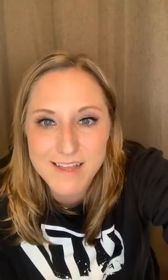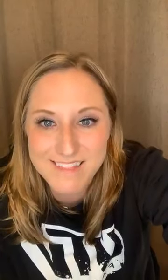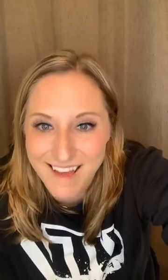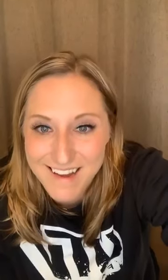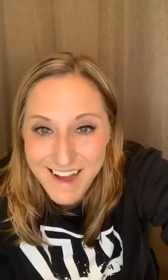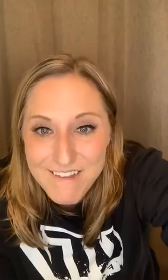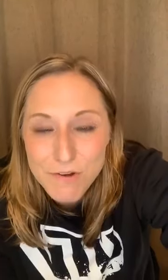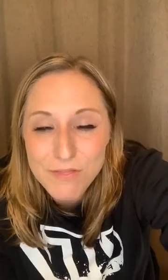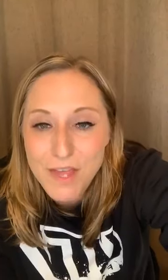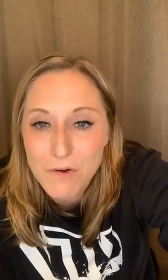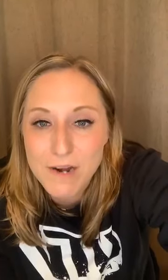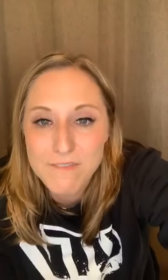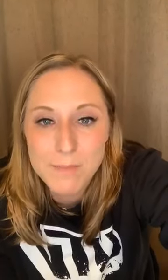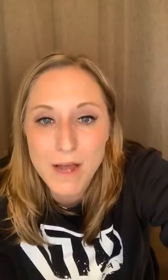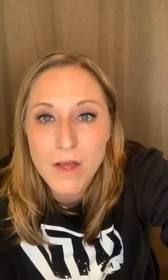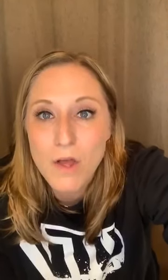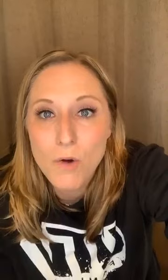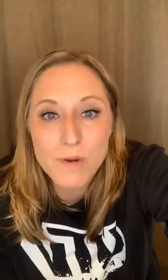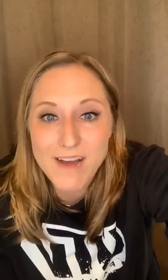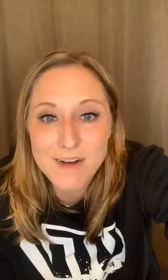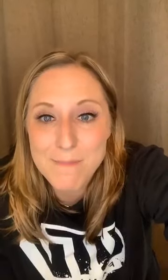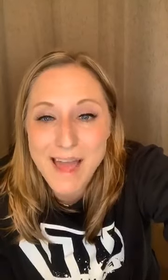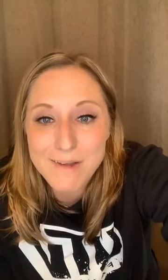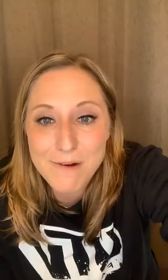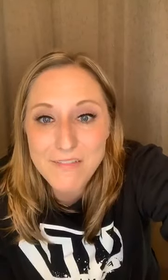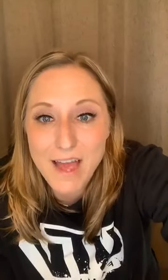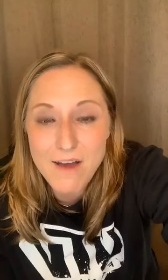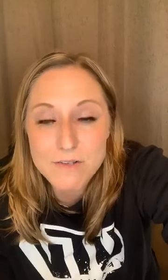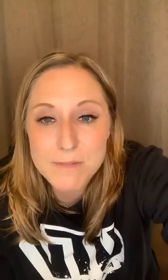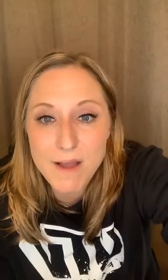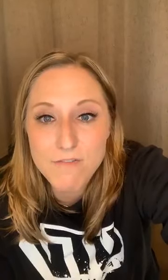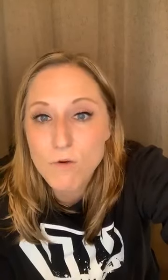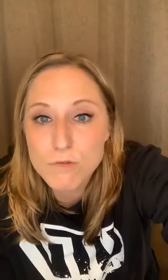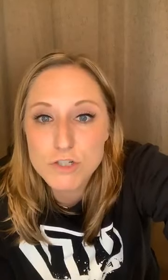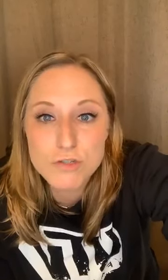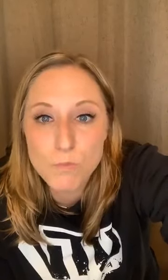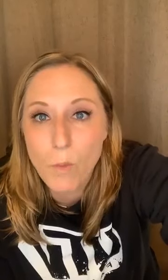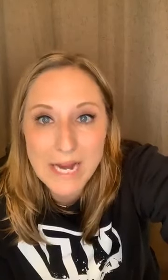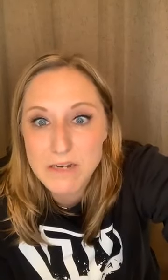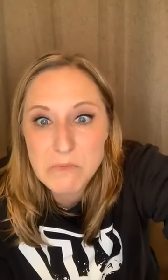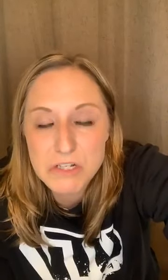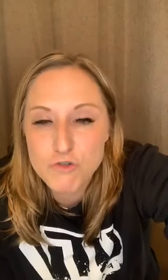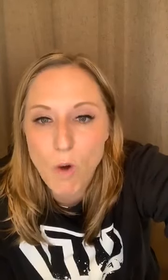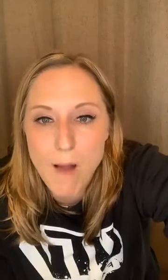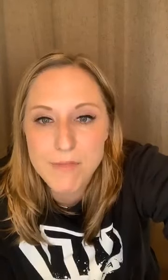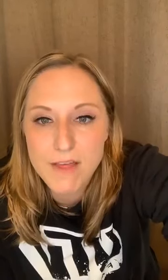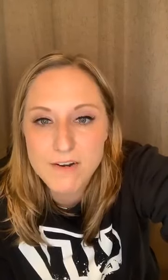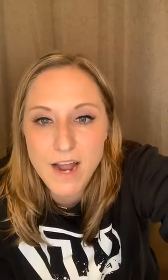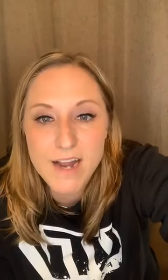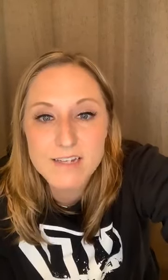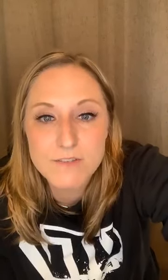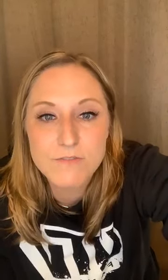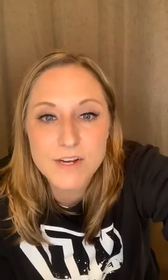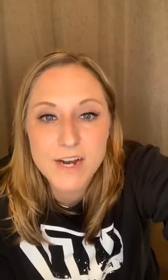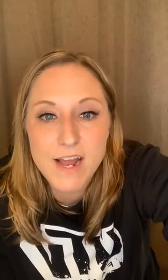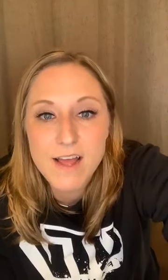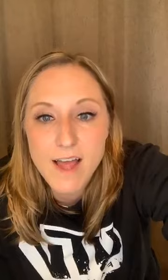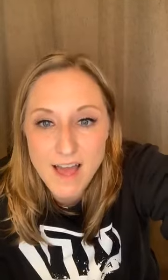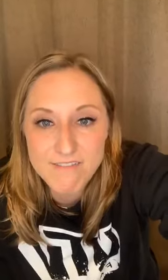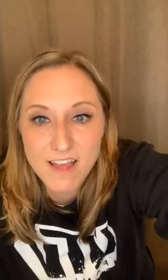an iPhone thing or whatever, but whenever I'm anywhere in the house, my phone will just randomly drop the internet. It is very effing